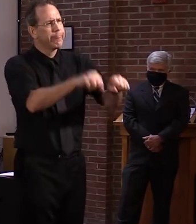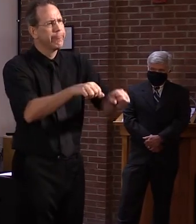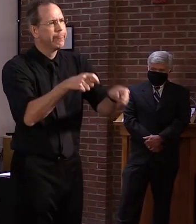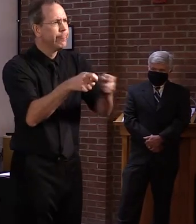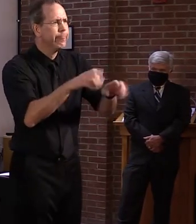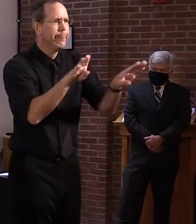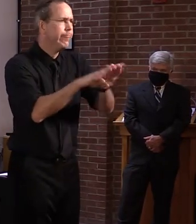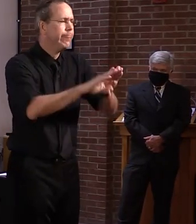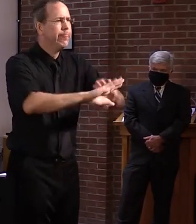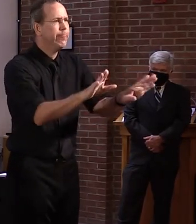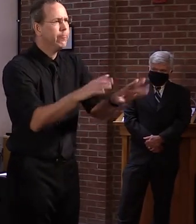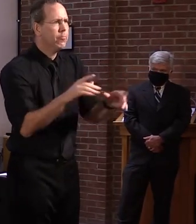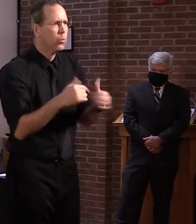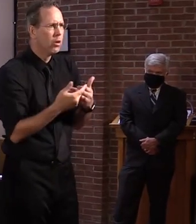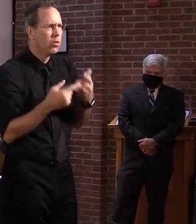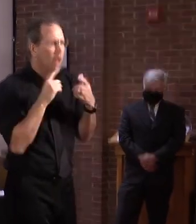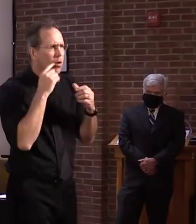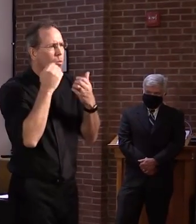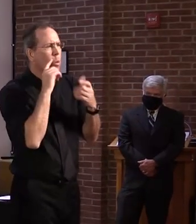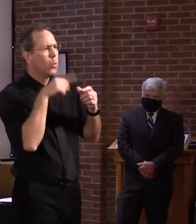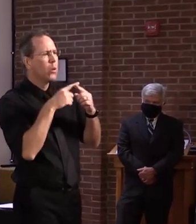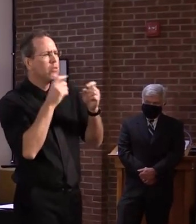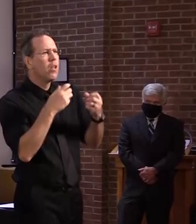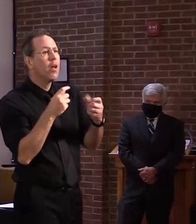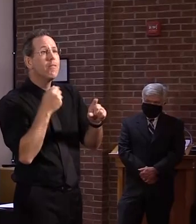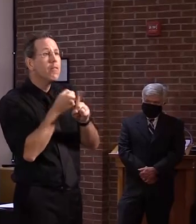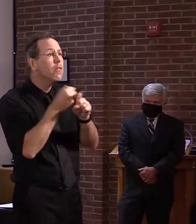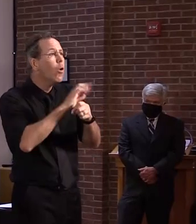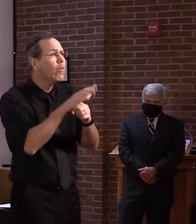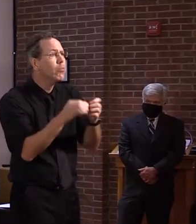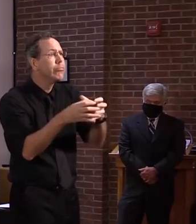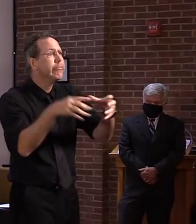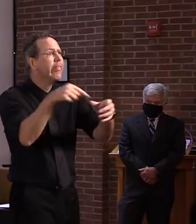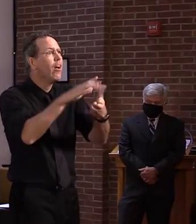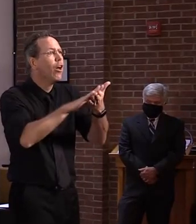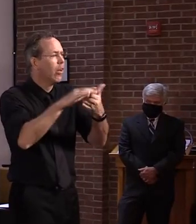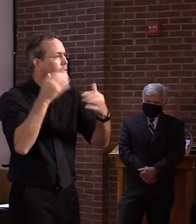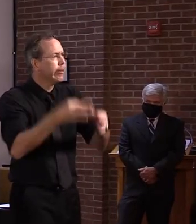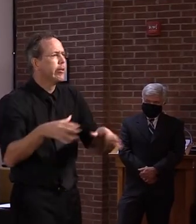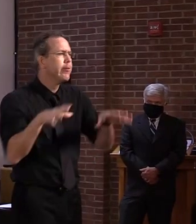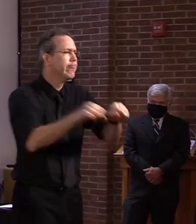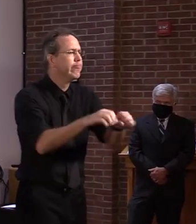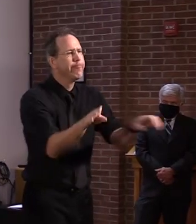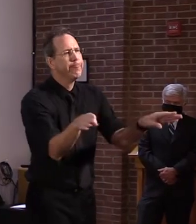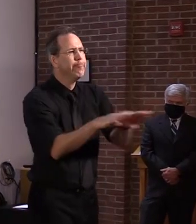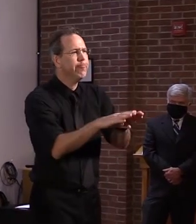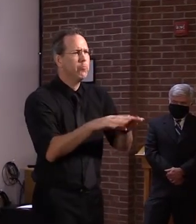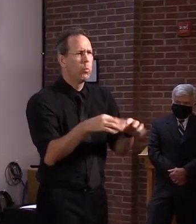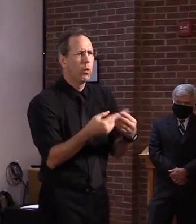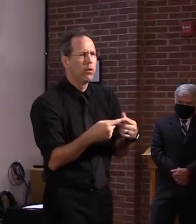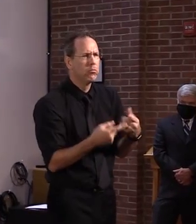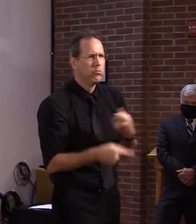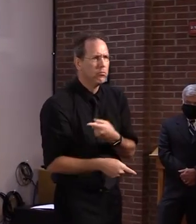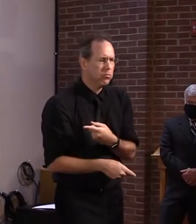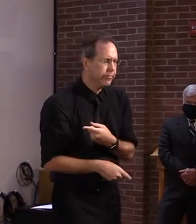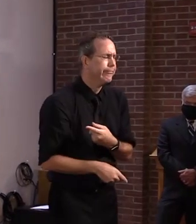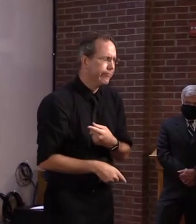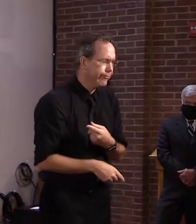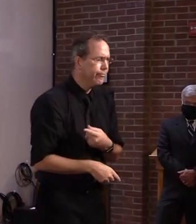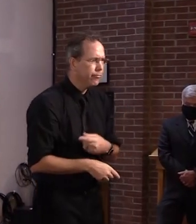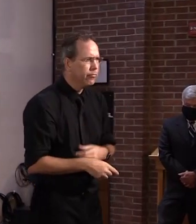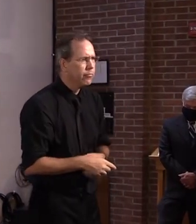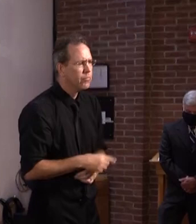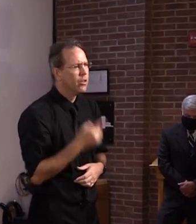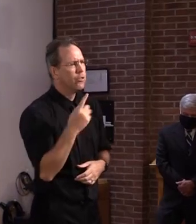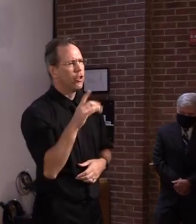Yeah, Liam, uh, thank you for that question. It's, it's one we've been asked a number of times and it's very hard to apply one specific